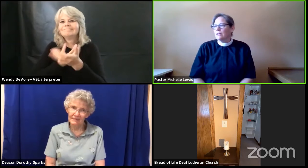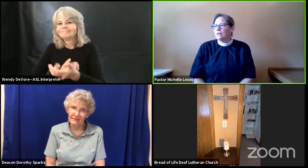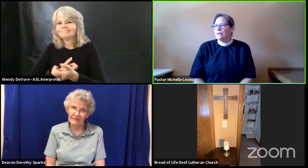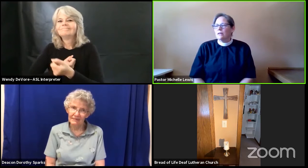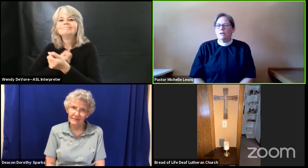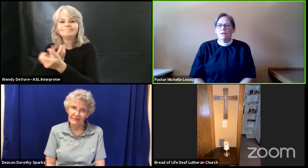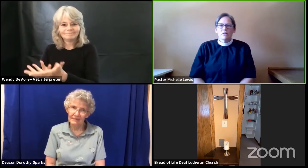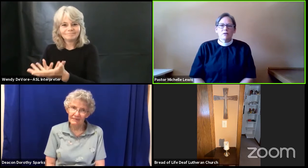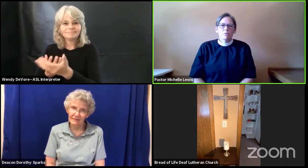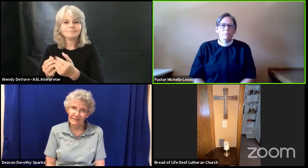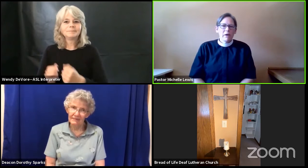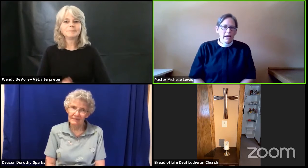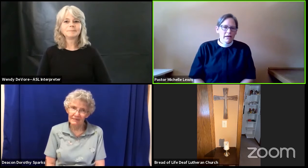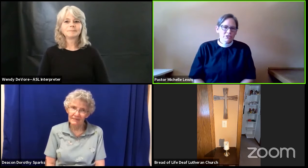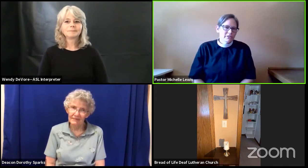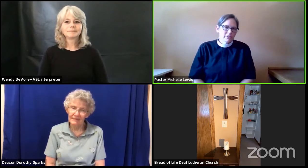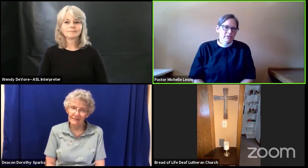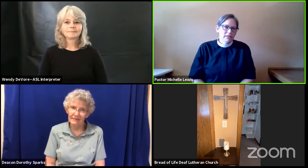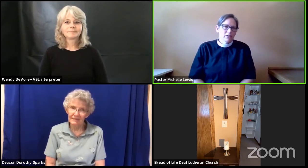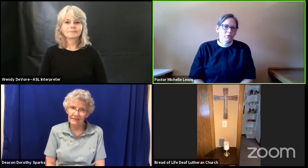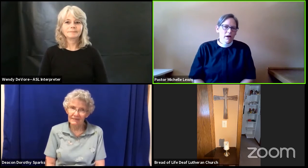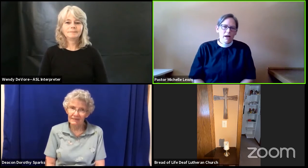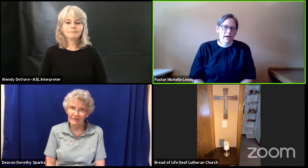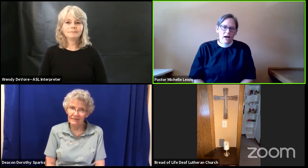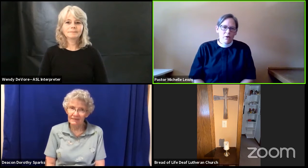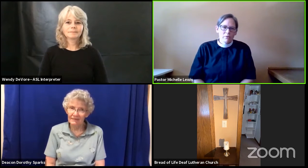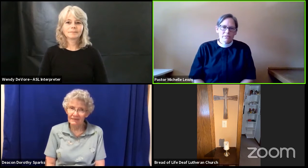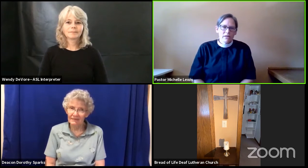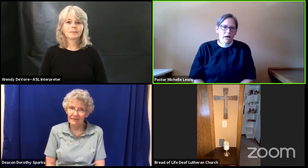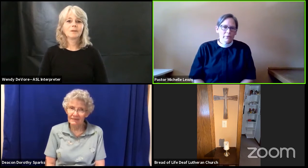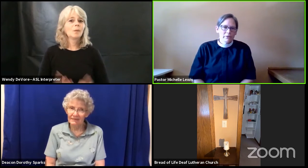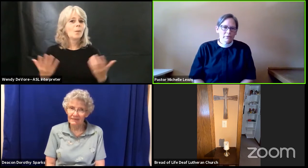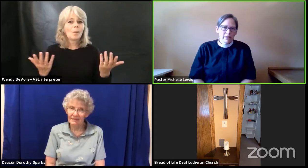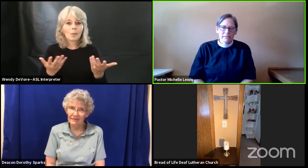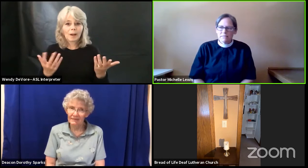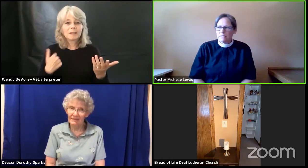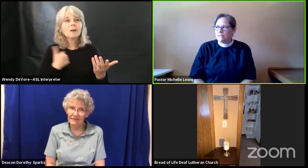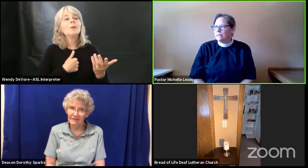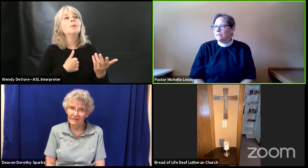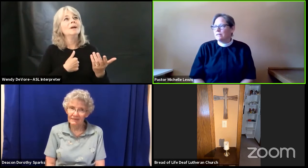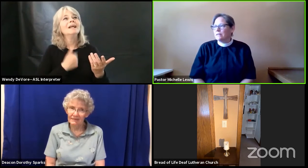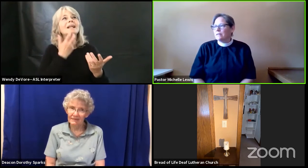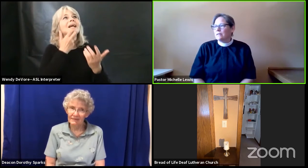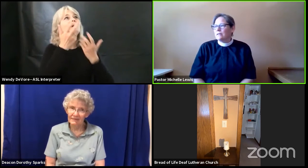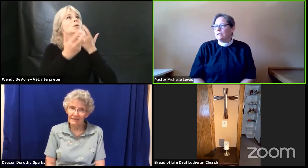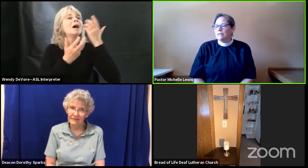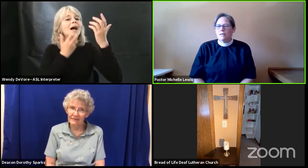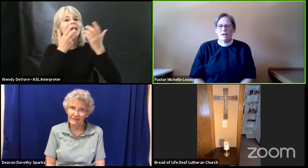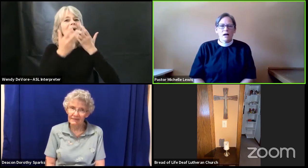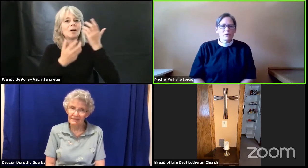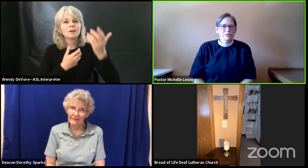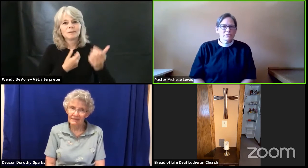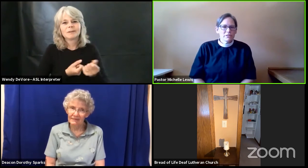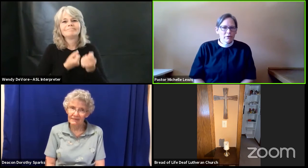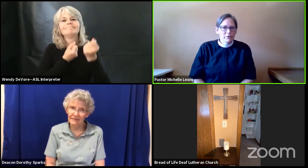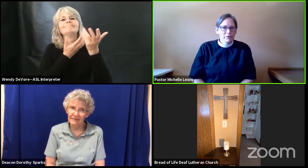We passionately cry out our lament, our sorrow,